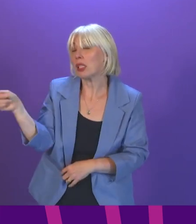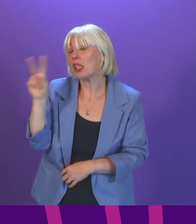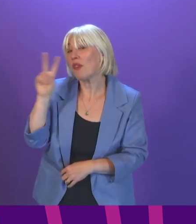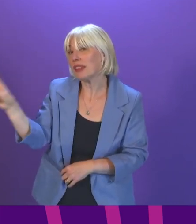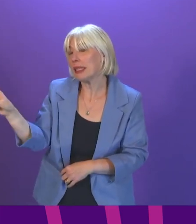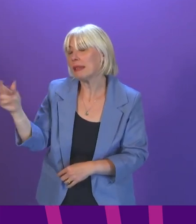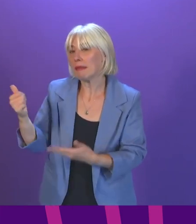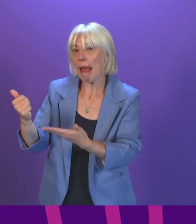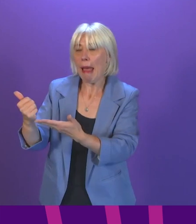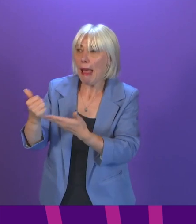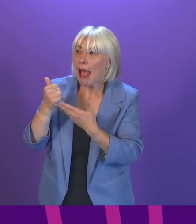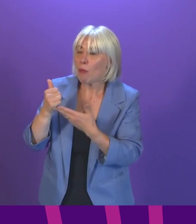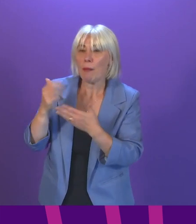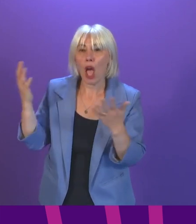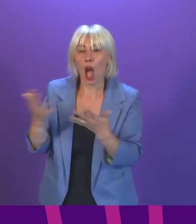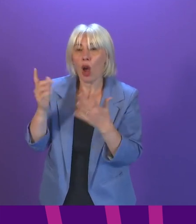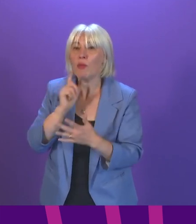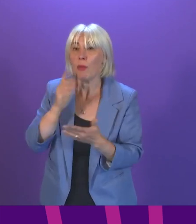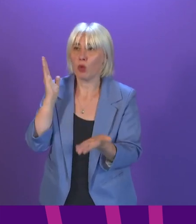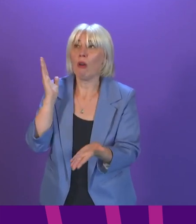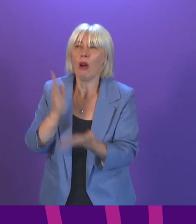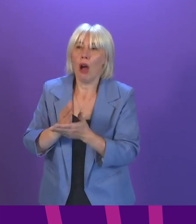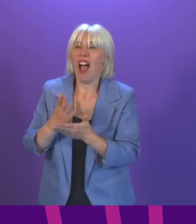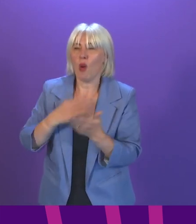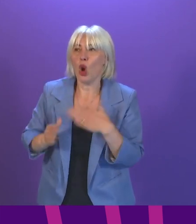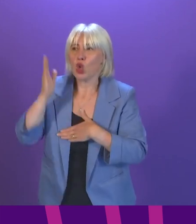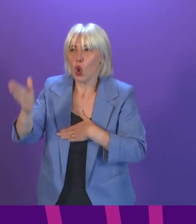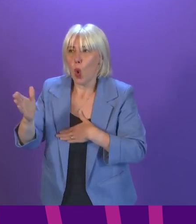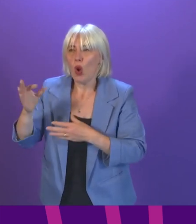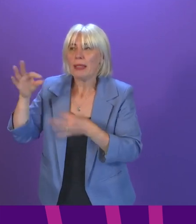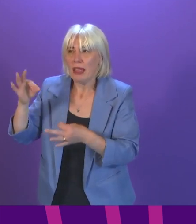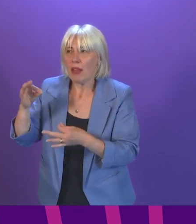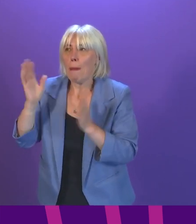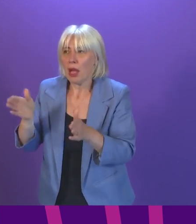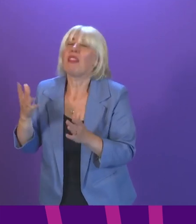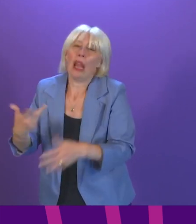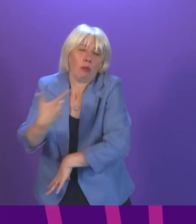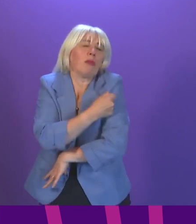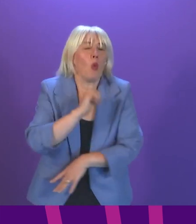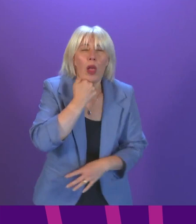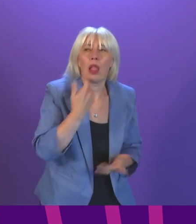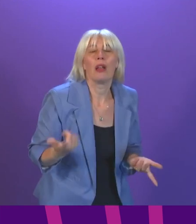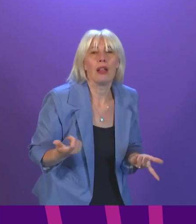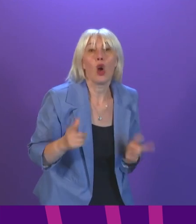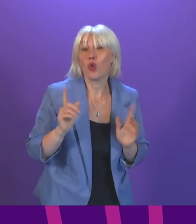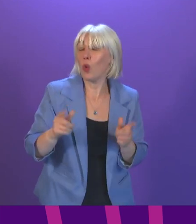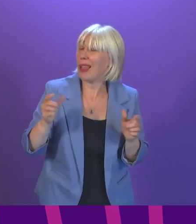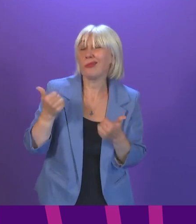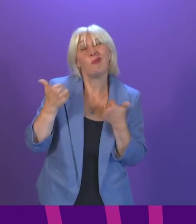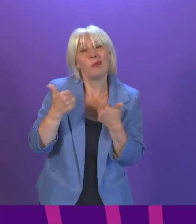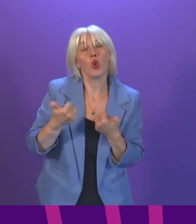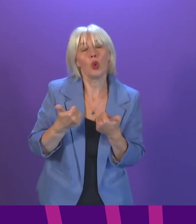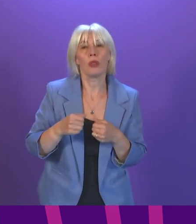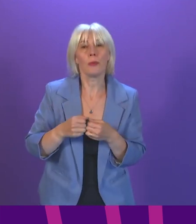it will help encourage take-up of the vaccine. It also represents a targeted way in which we can, we hope, enable certain